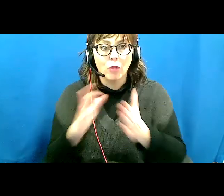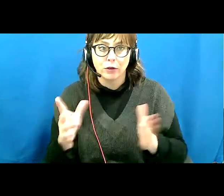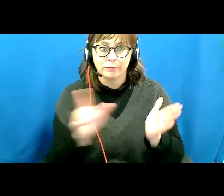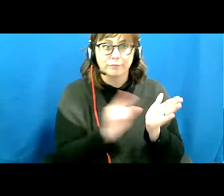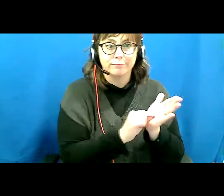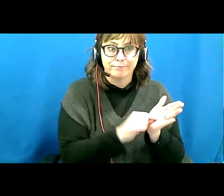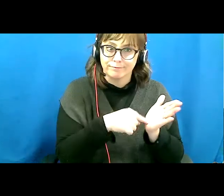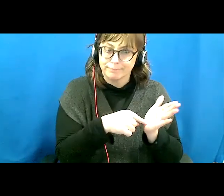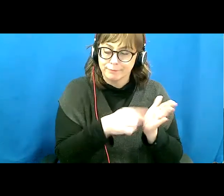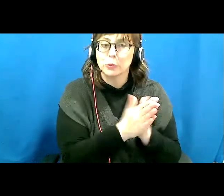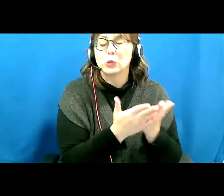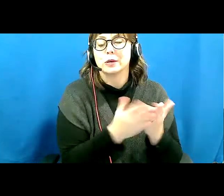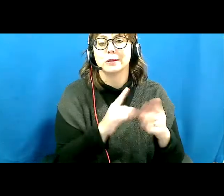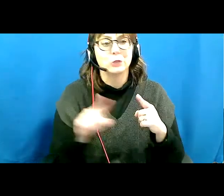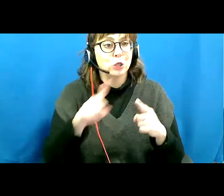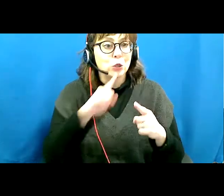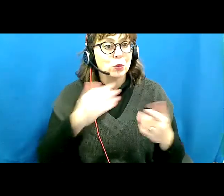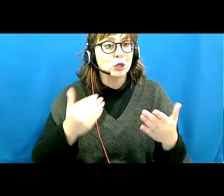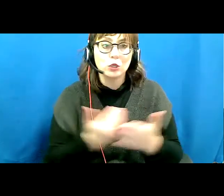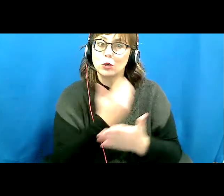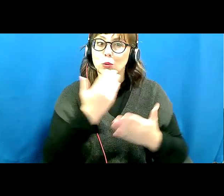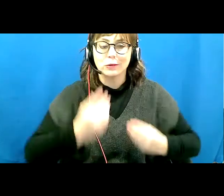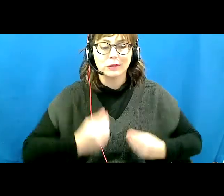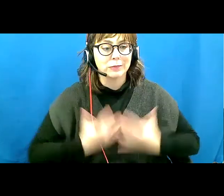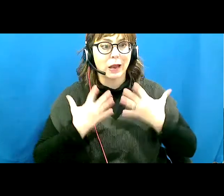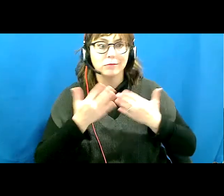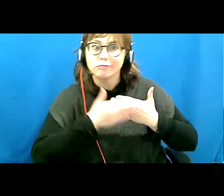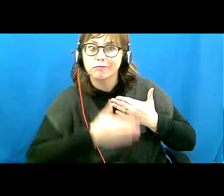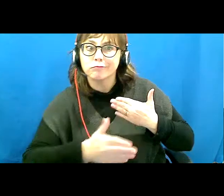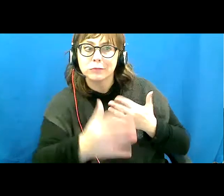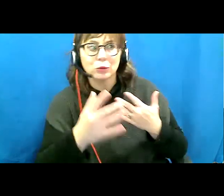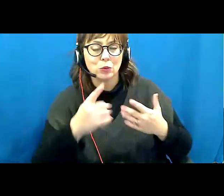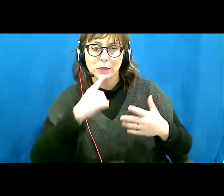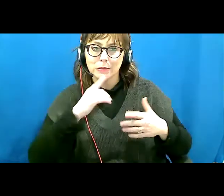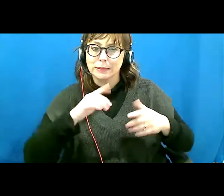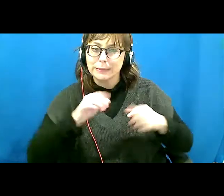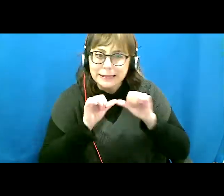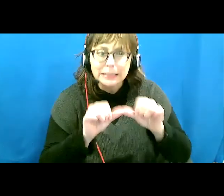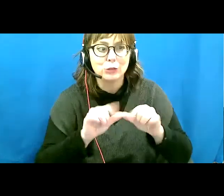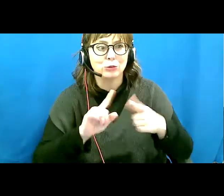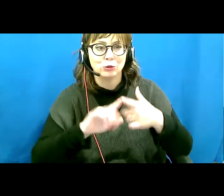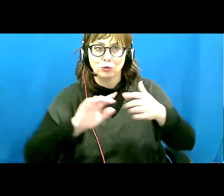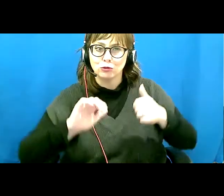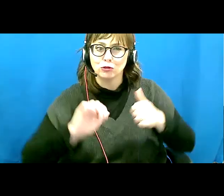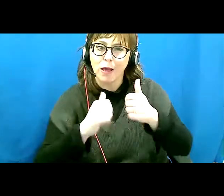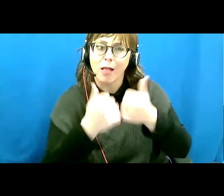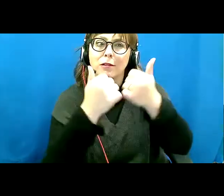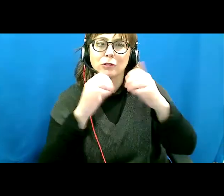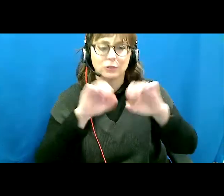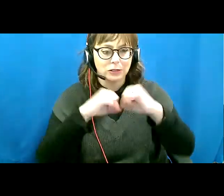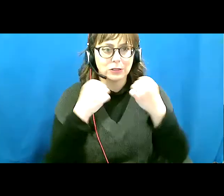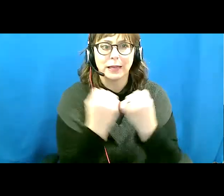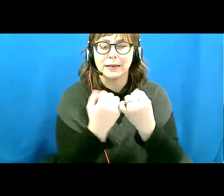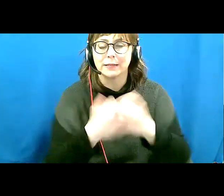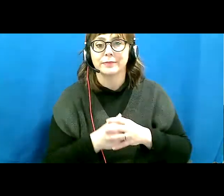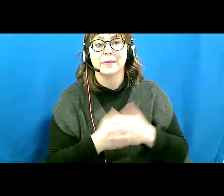undoubtedly inspire a new generation of women to continue to challenge the edges. All the best and enjoy this special evening. Thank